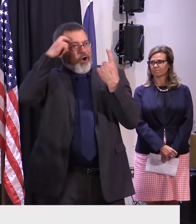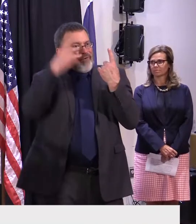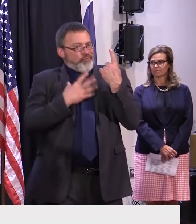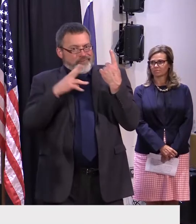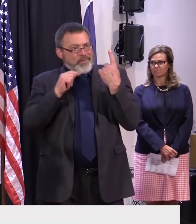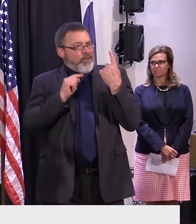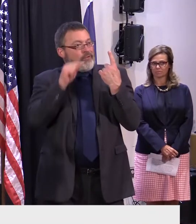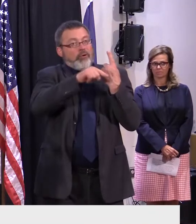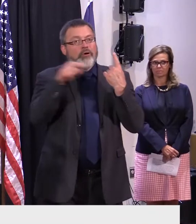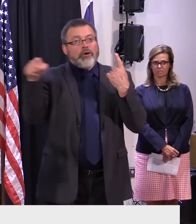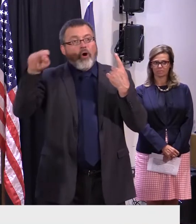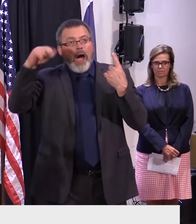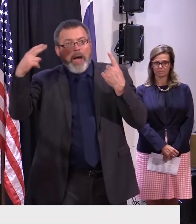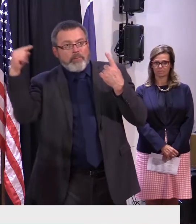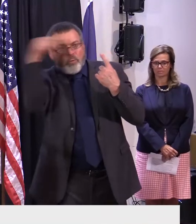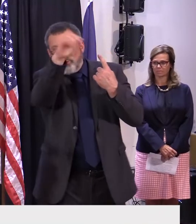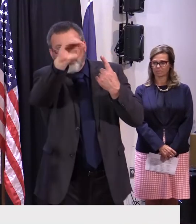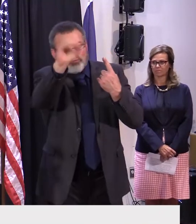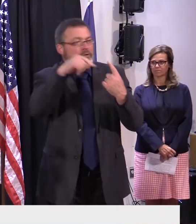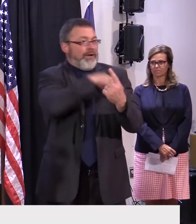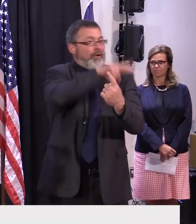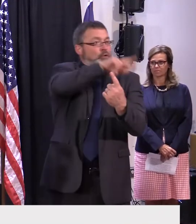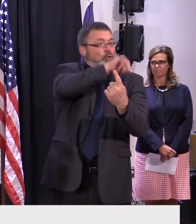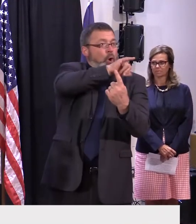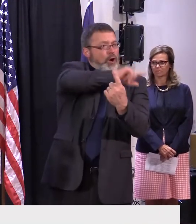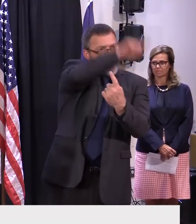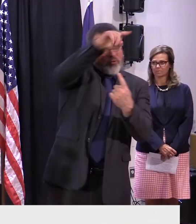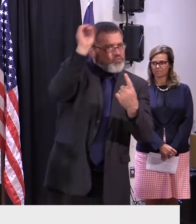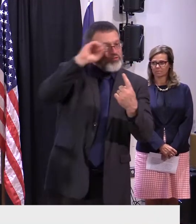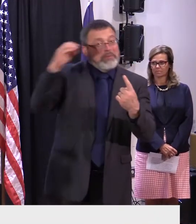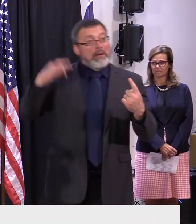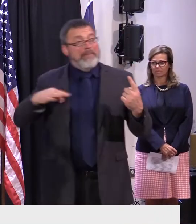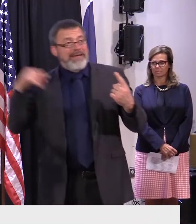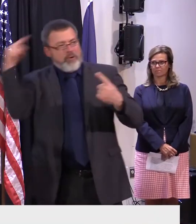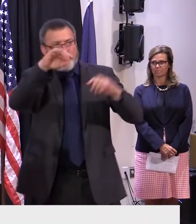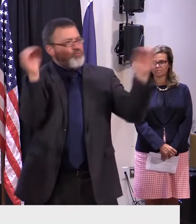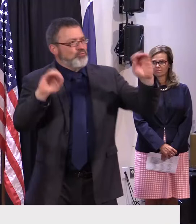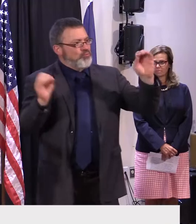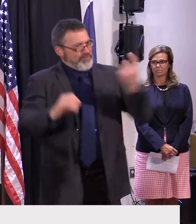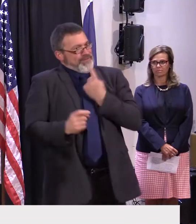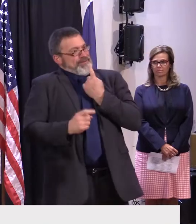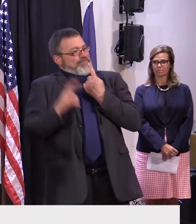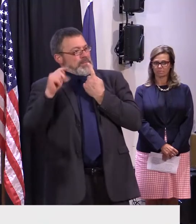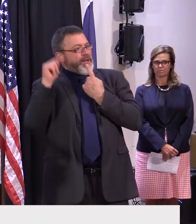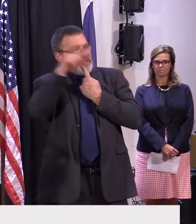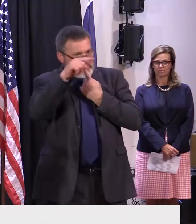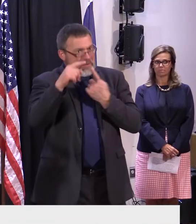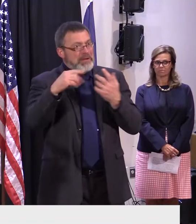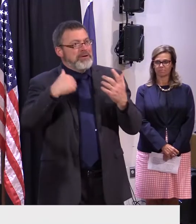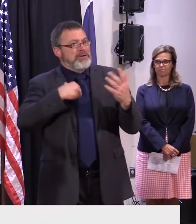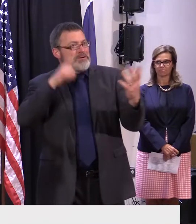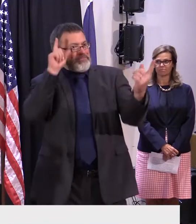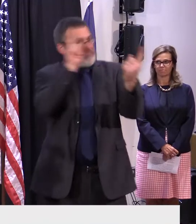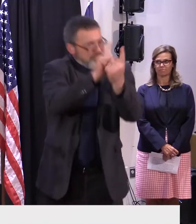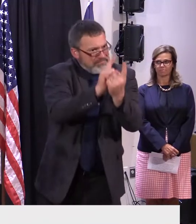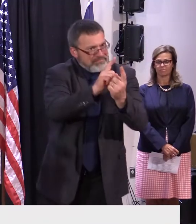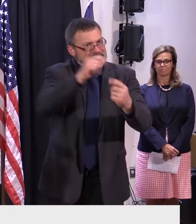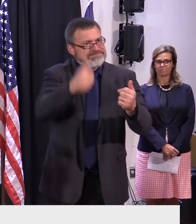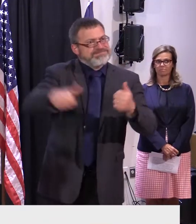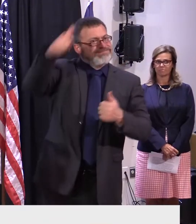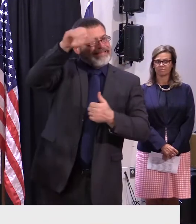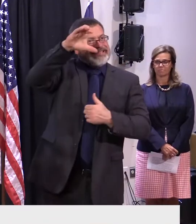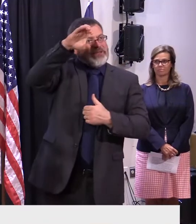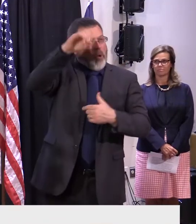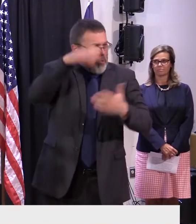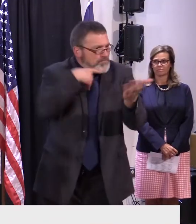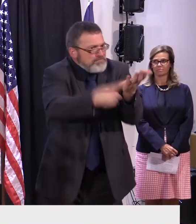spoke directly with the CEOs and presidents of these manufacturers. And that goes a long way. So